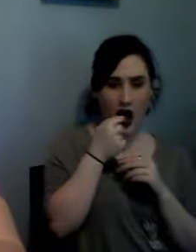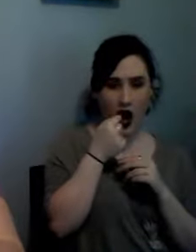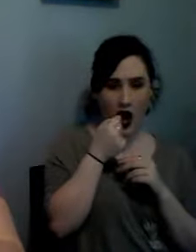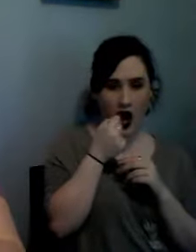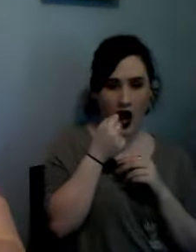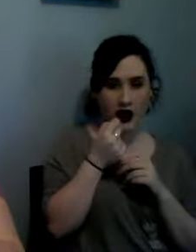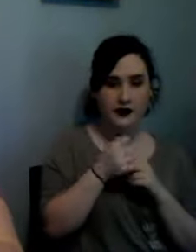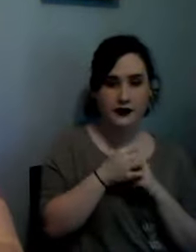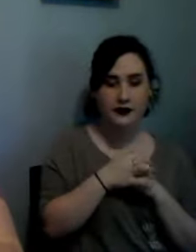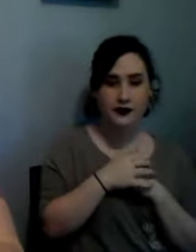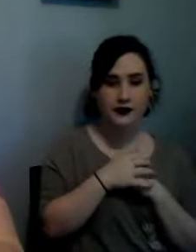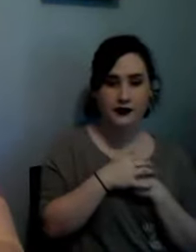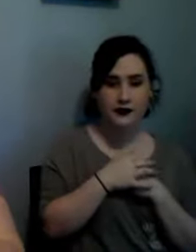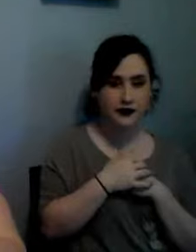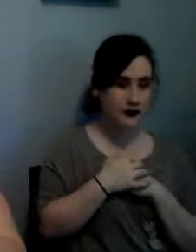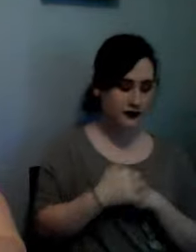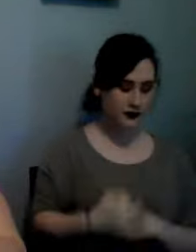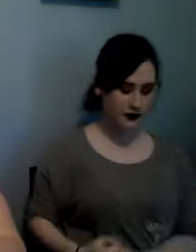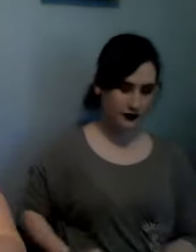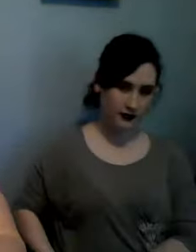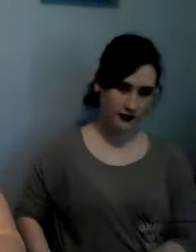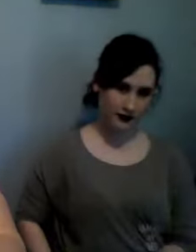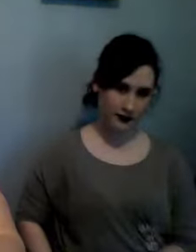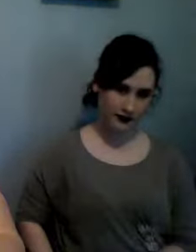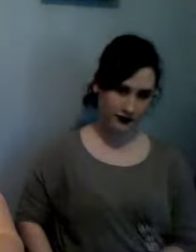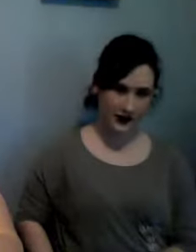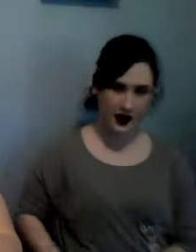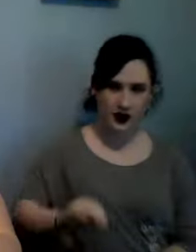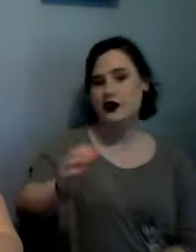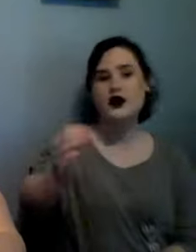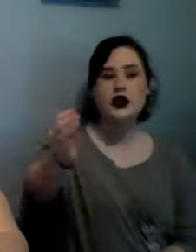did that do it there we go